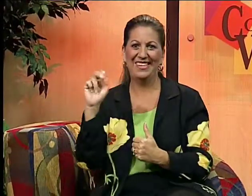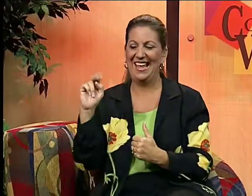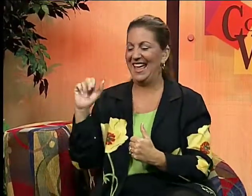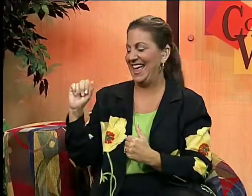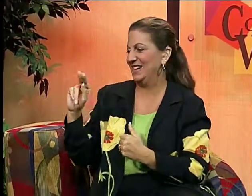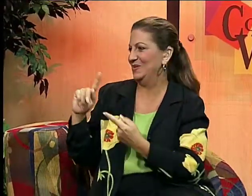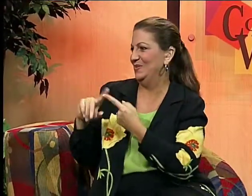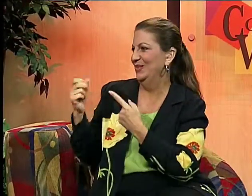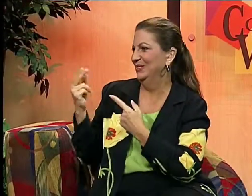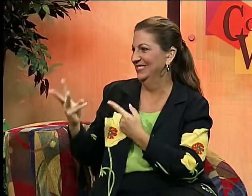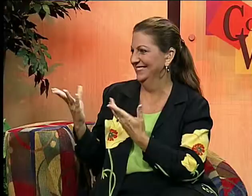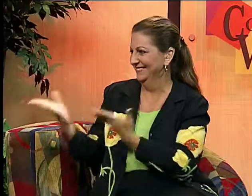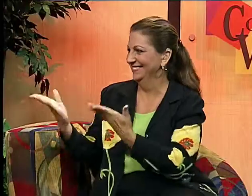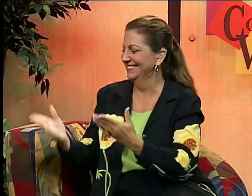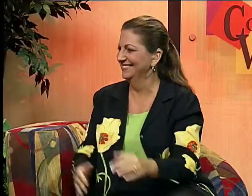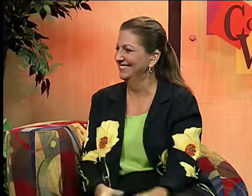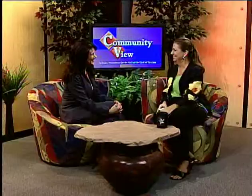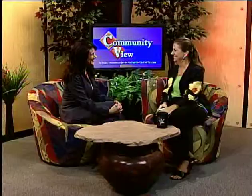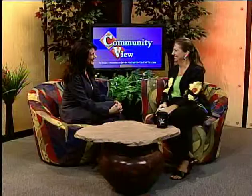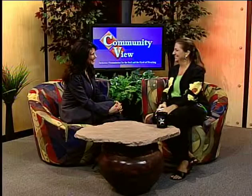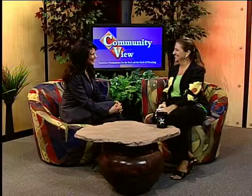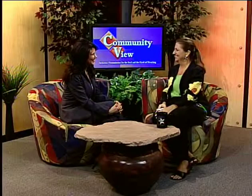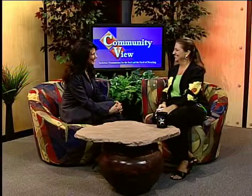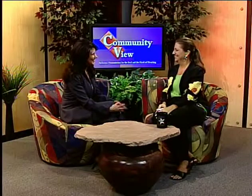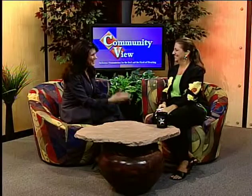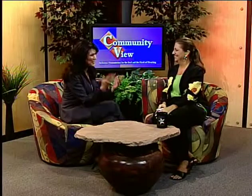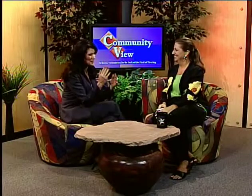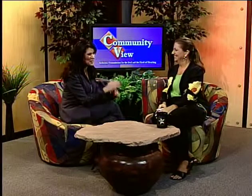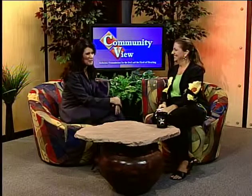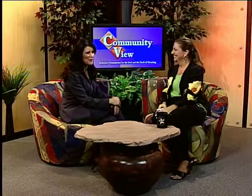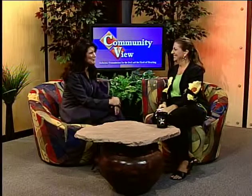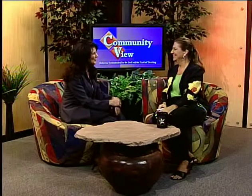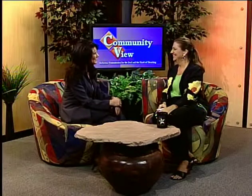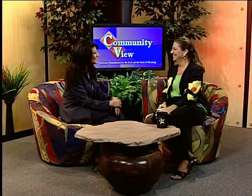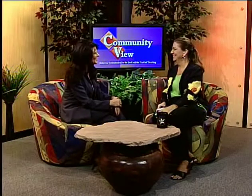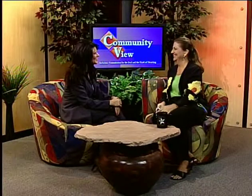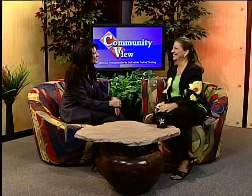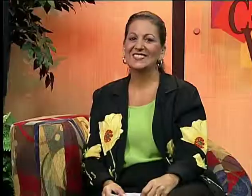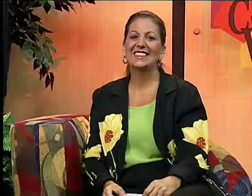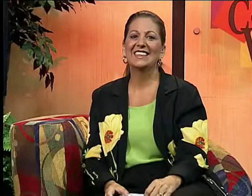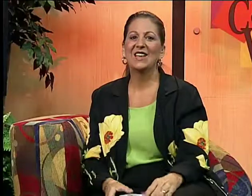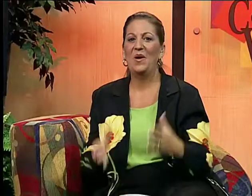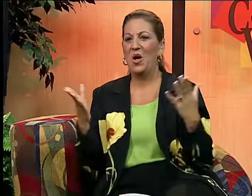agency and I'd like to welcome Deanne to the show. Thank you. Thank you for having me.